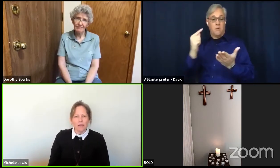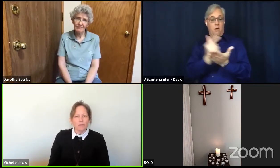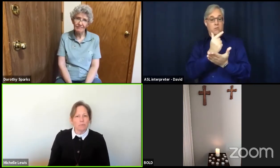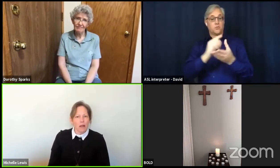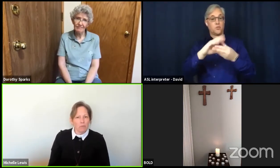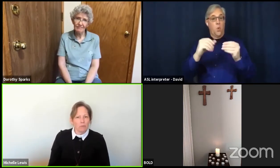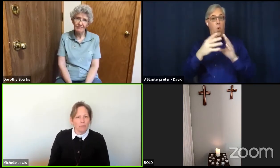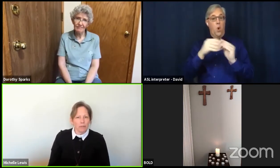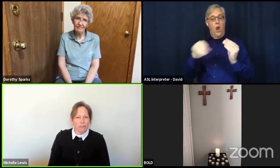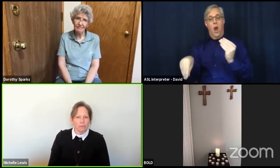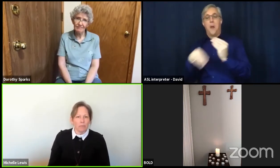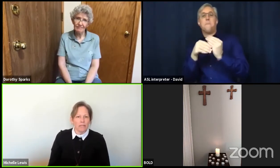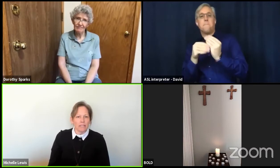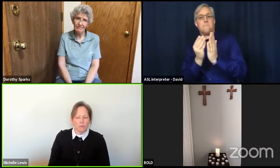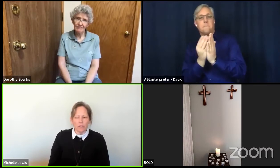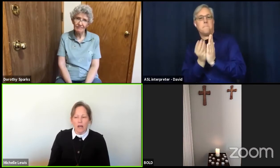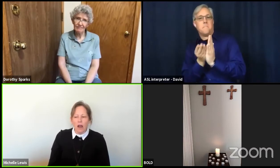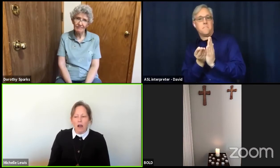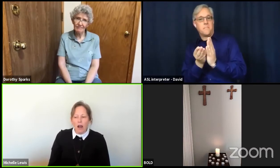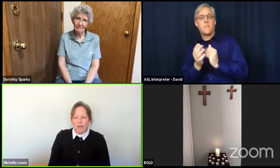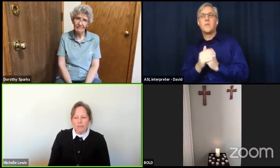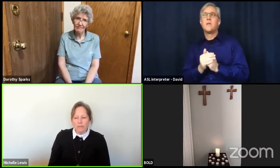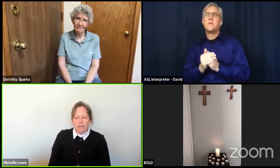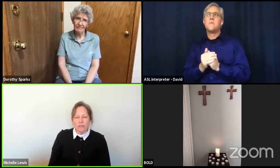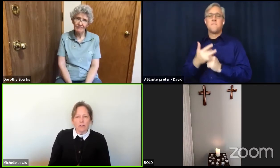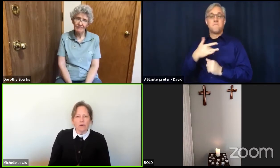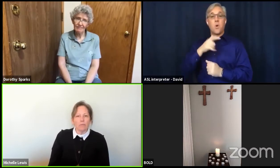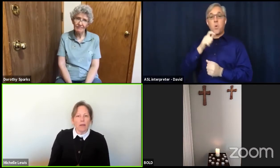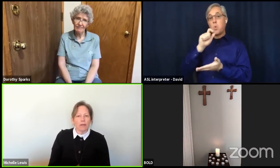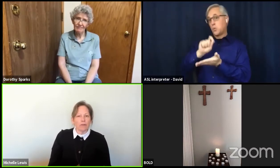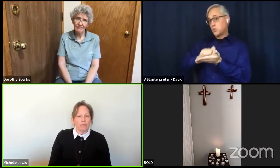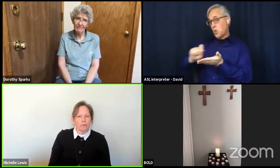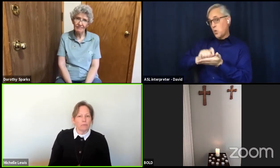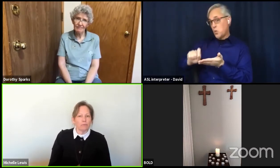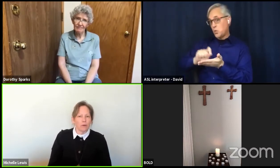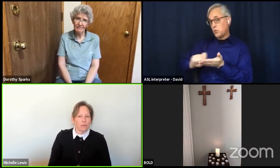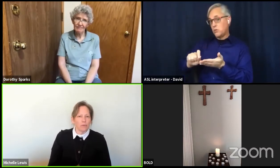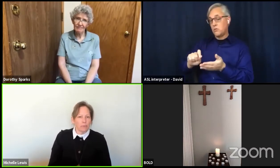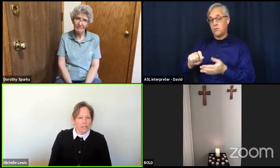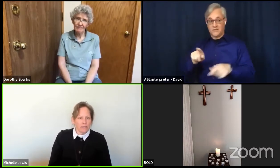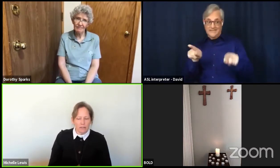probably written by someone other than the writer who wrote the rest of the Gospel.